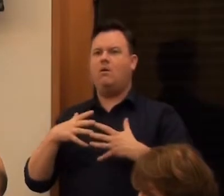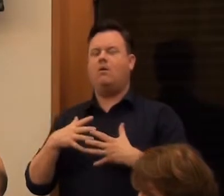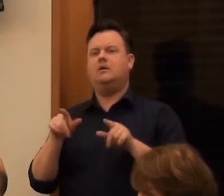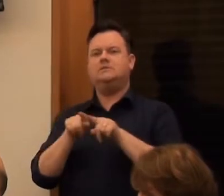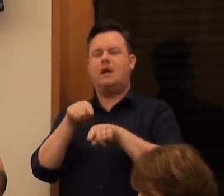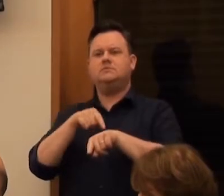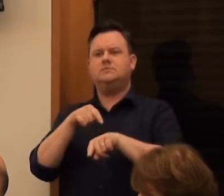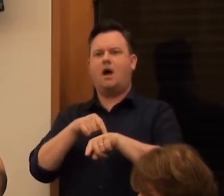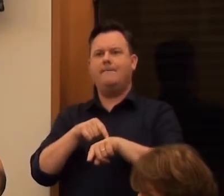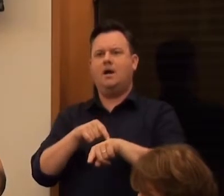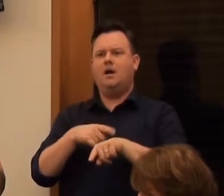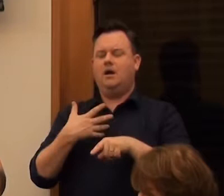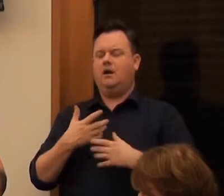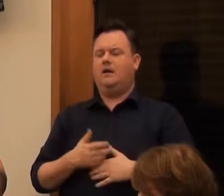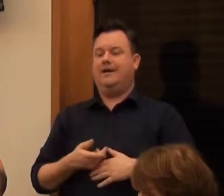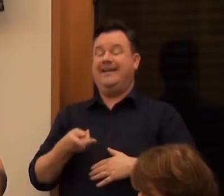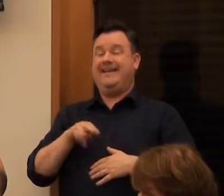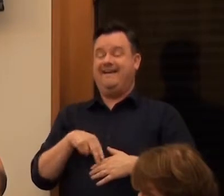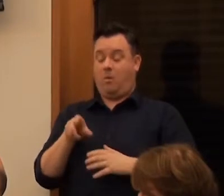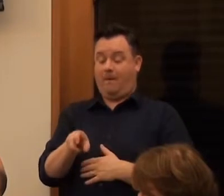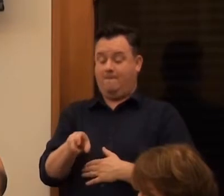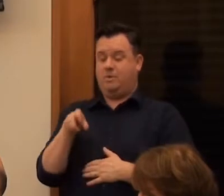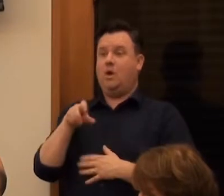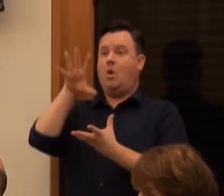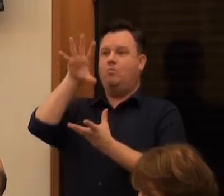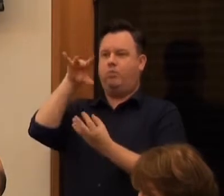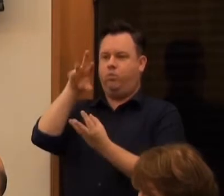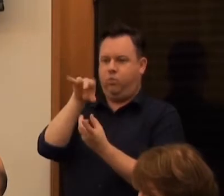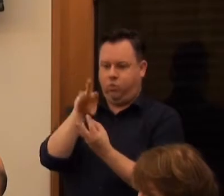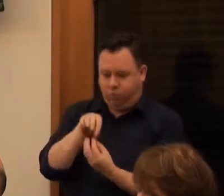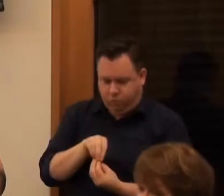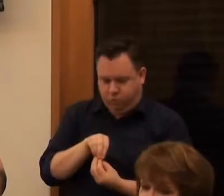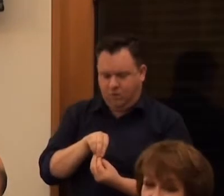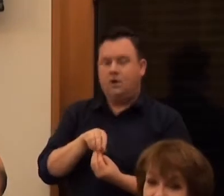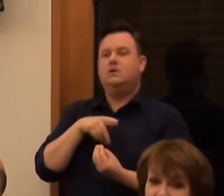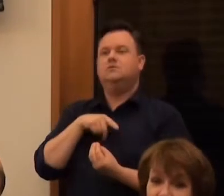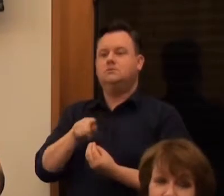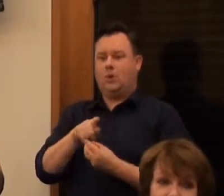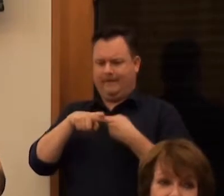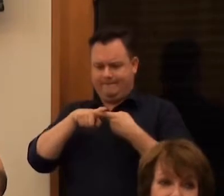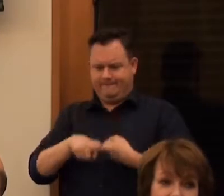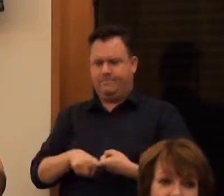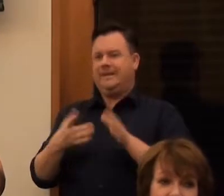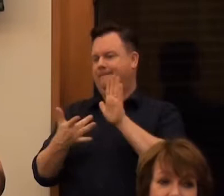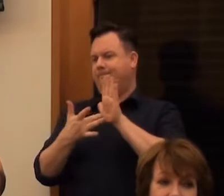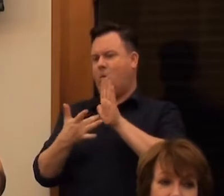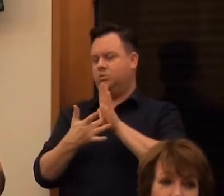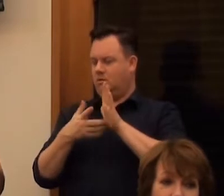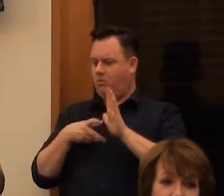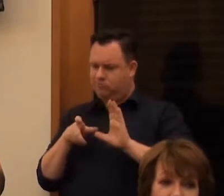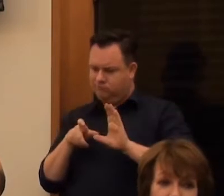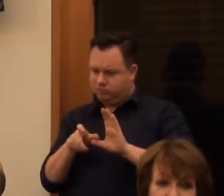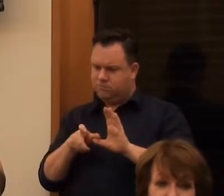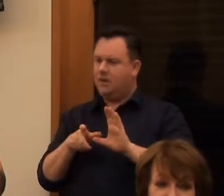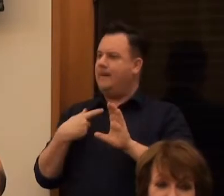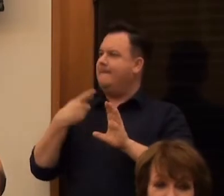plugged in. If you unplugged it, it disappeared. It was dependent on infrastructure. dependent on other people. It was a